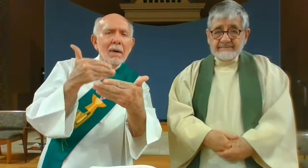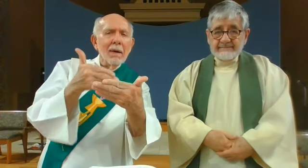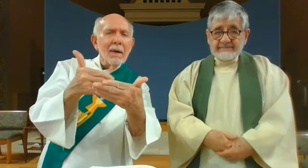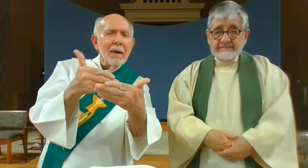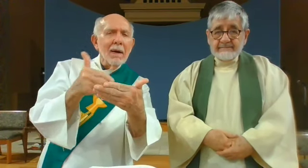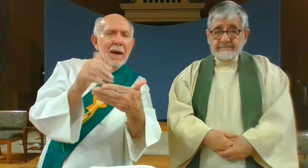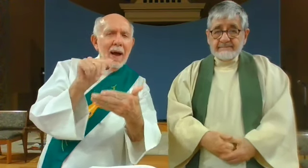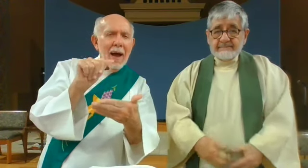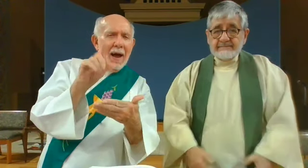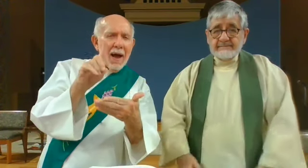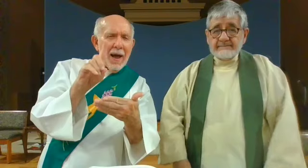to Advent